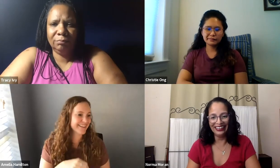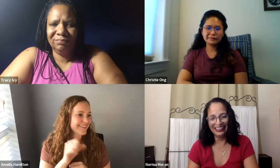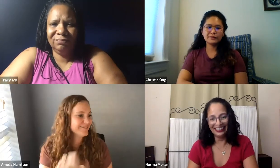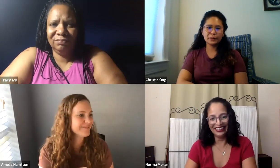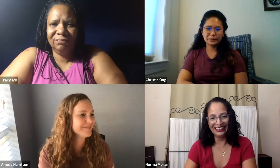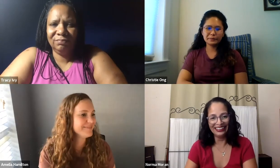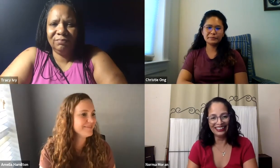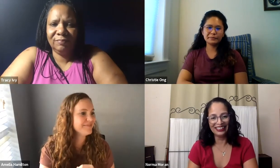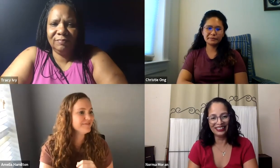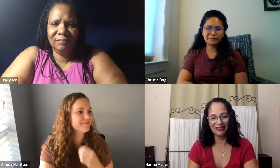happen again, you know.